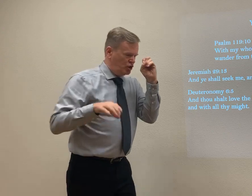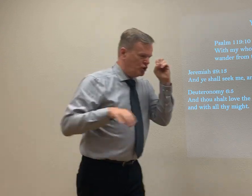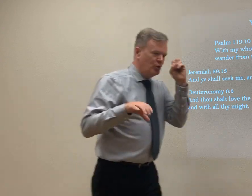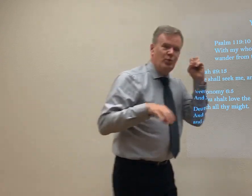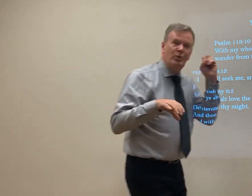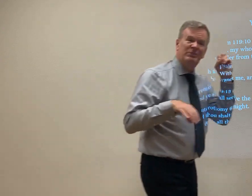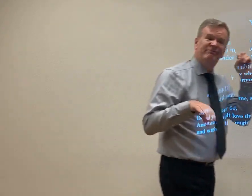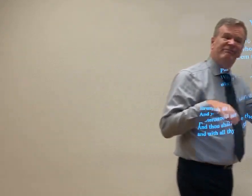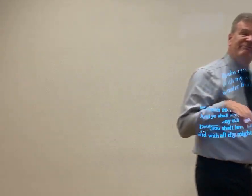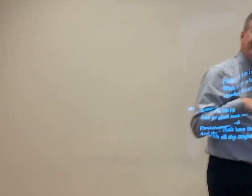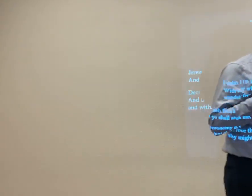Love requires action.